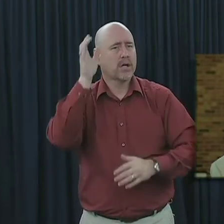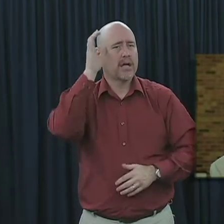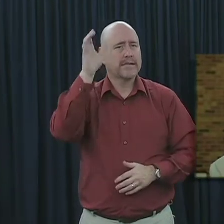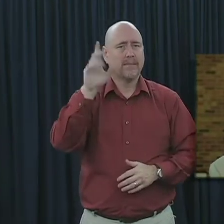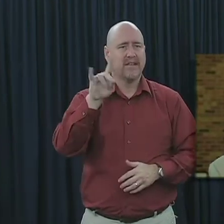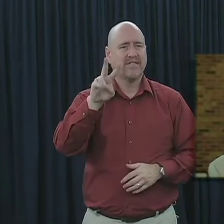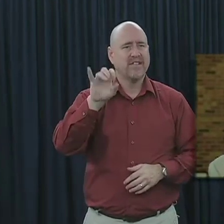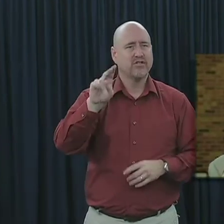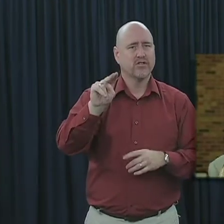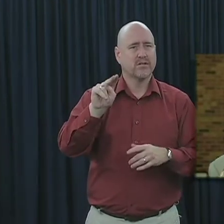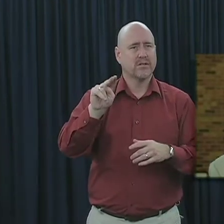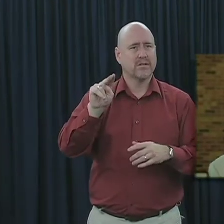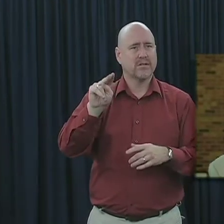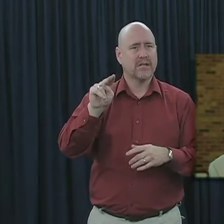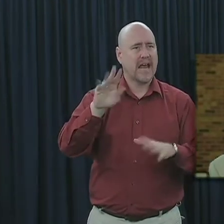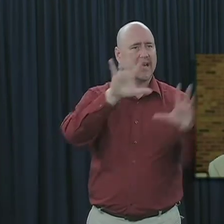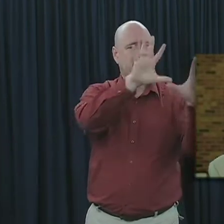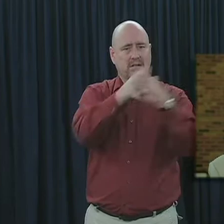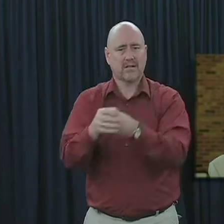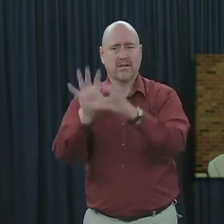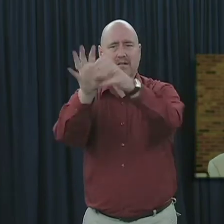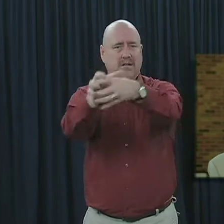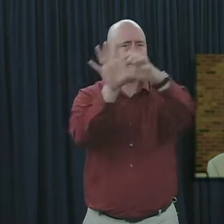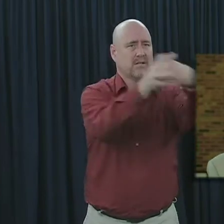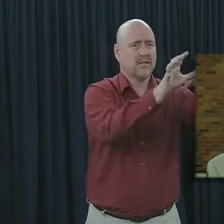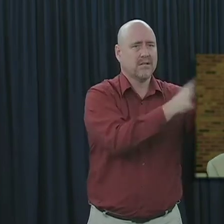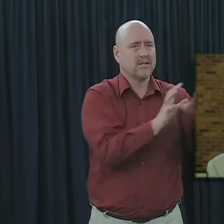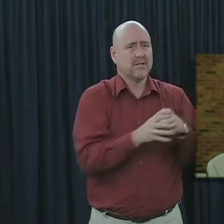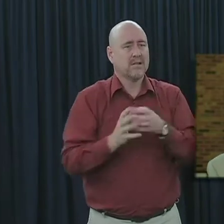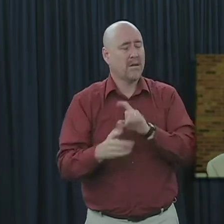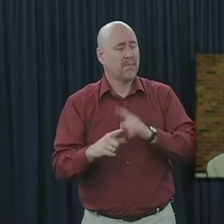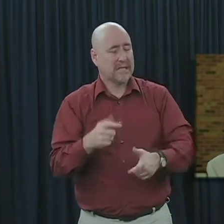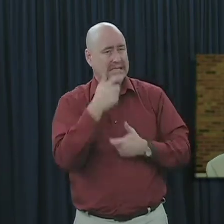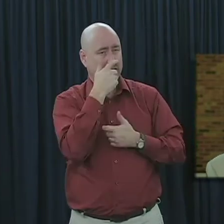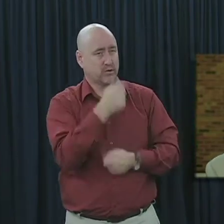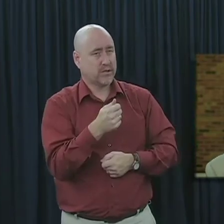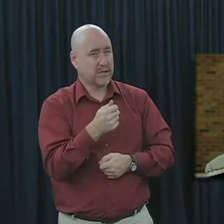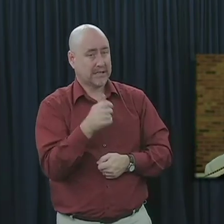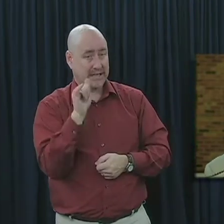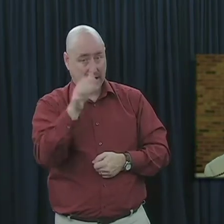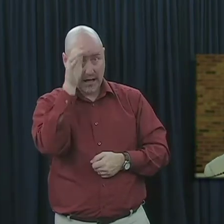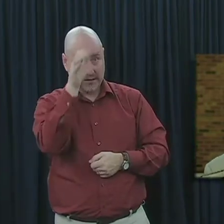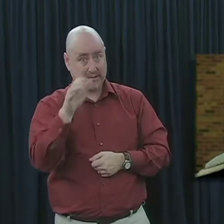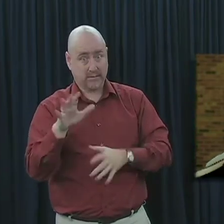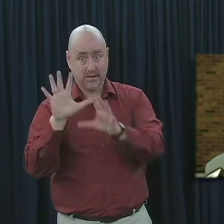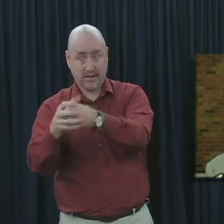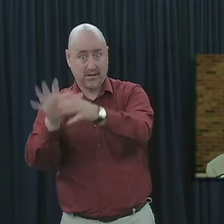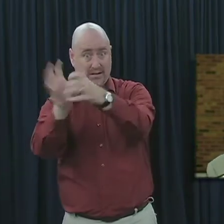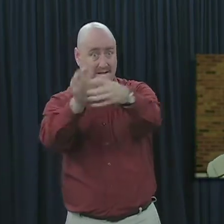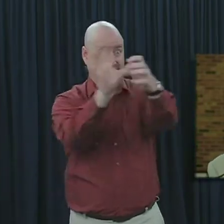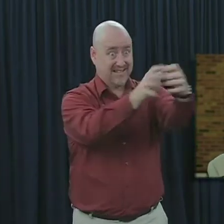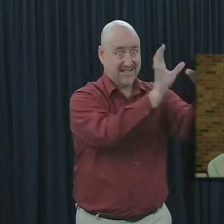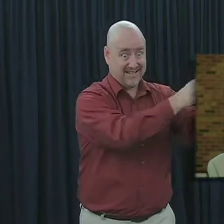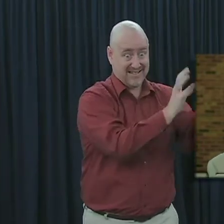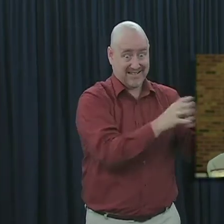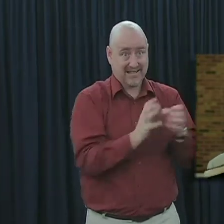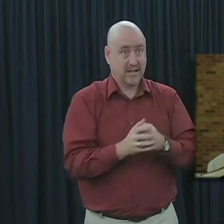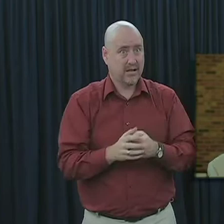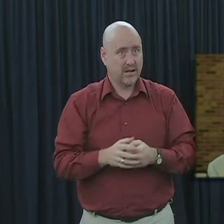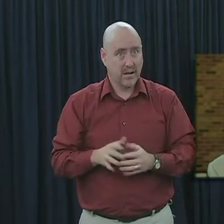of division and sectarianism. Interestingly enough, this concept or this idea is not even